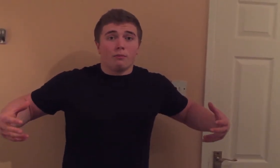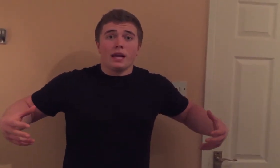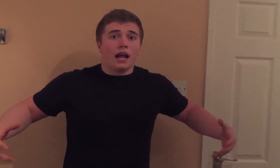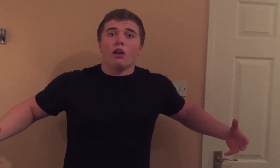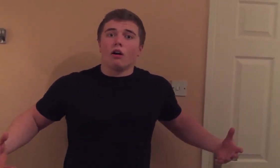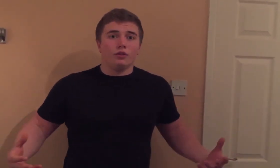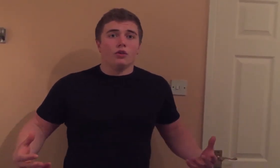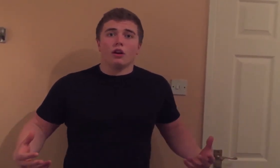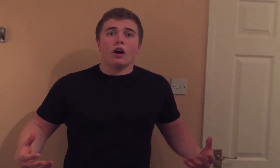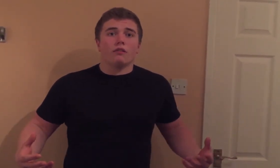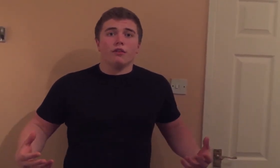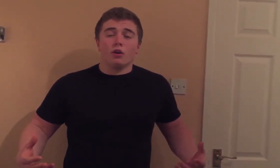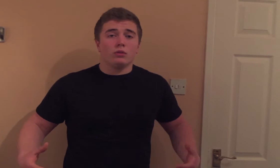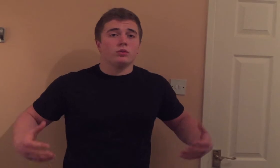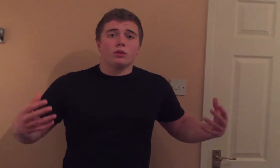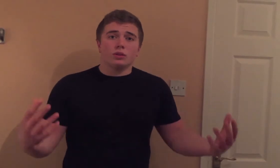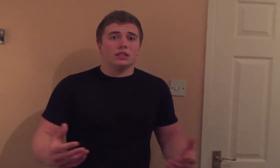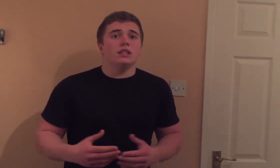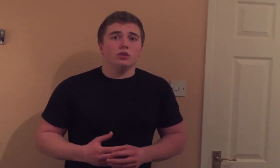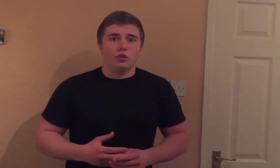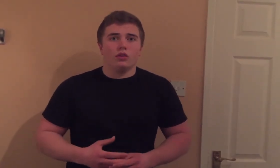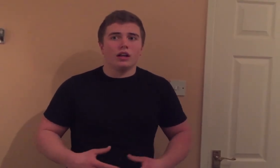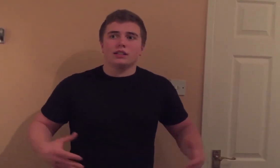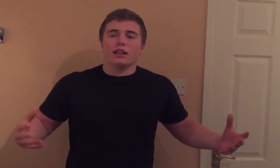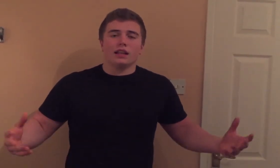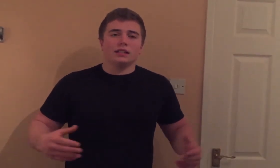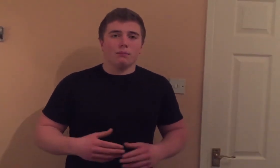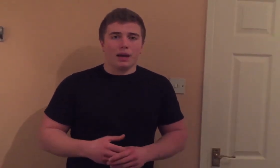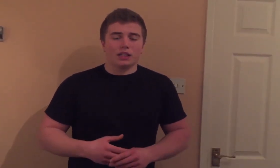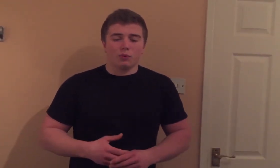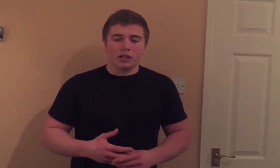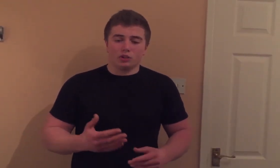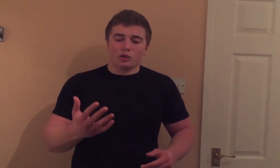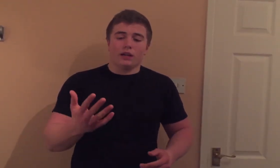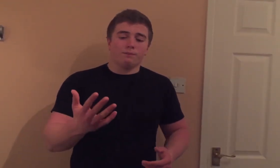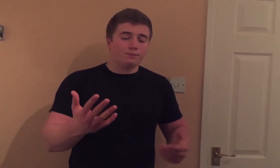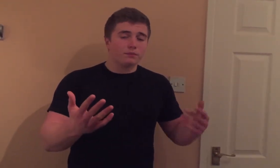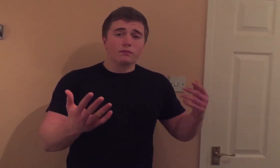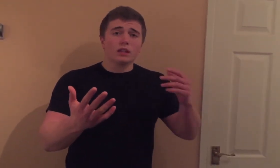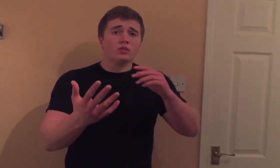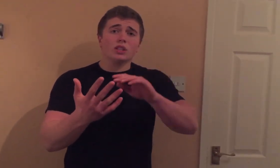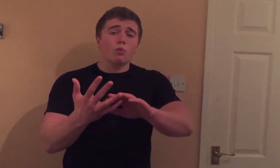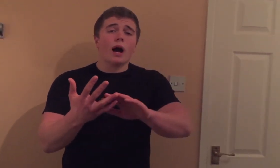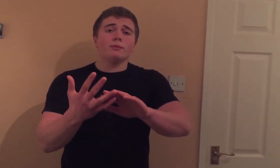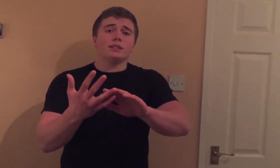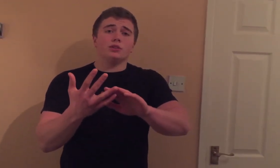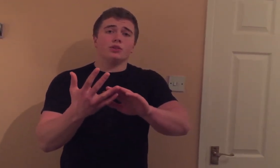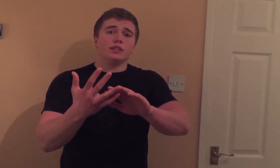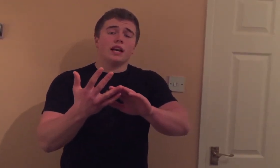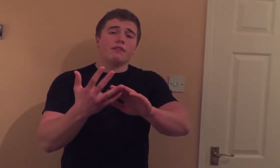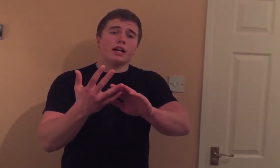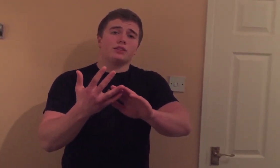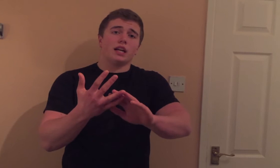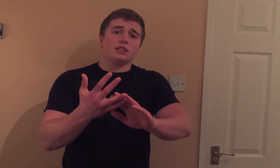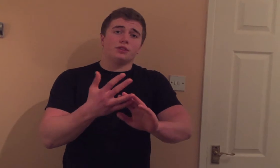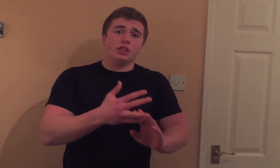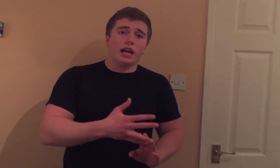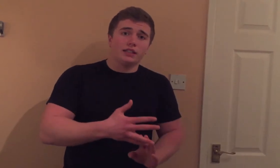for me, I love doing a lot of volume. So I'm going to still do that because I think that's the best way to train. So that's why I'm still doing the 7 exercises for chest.